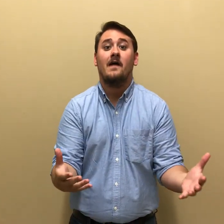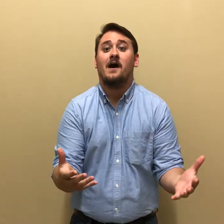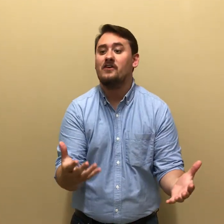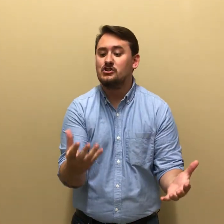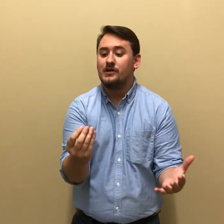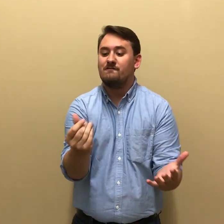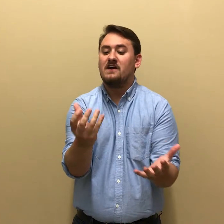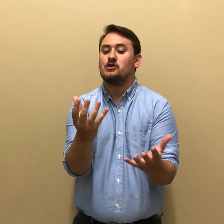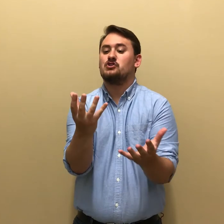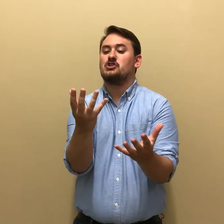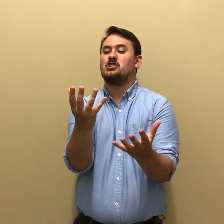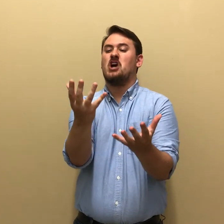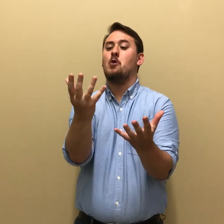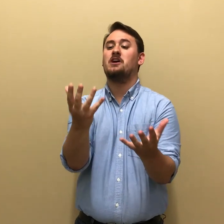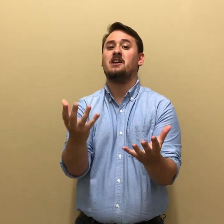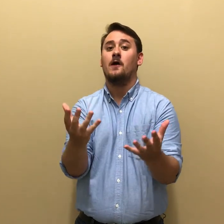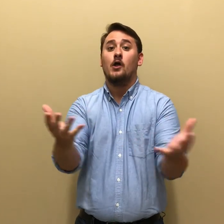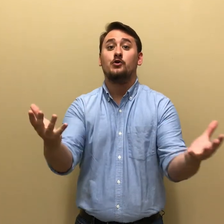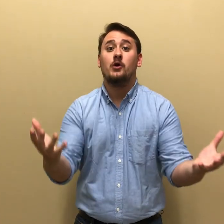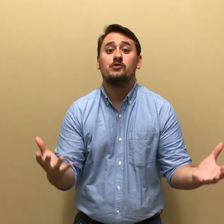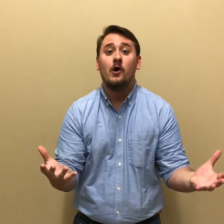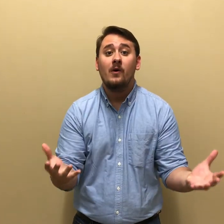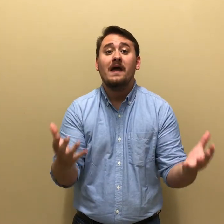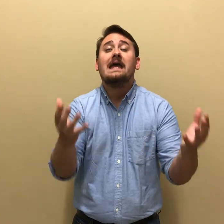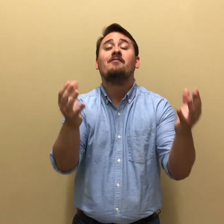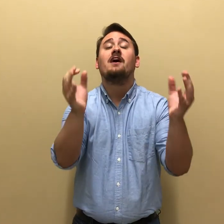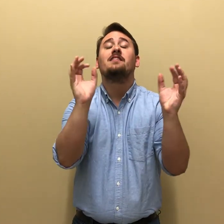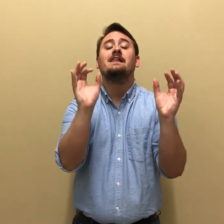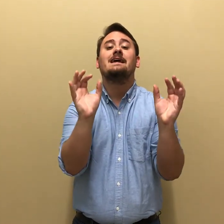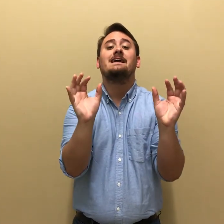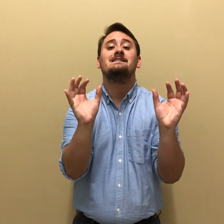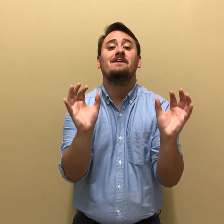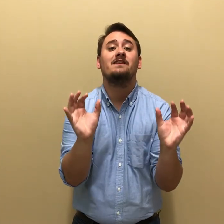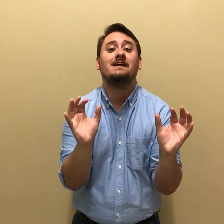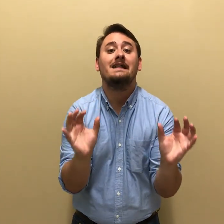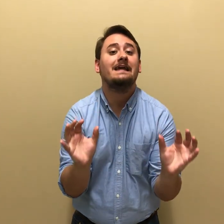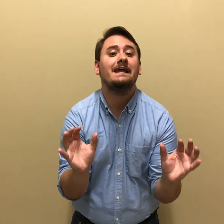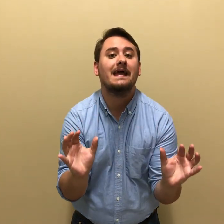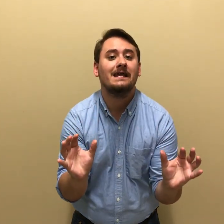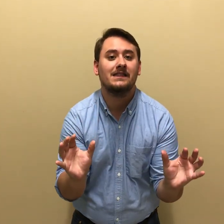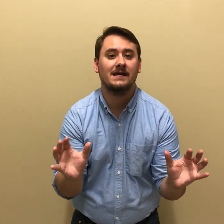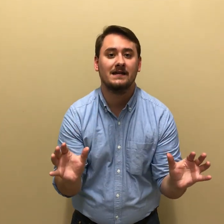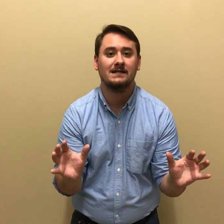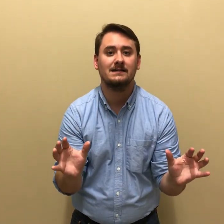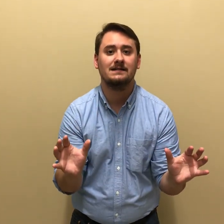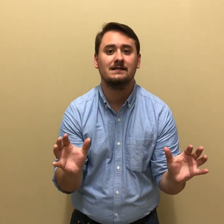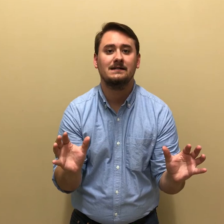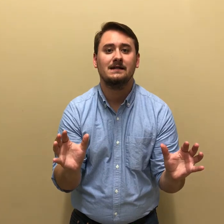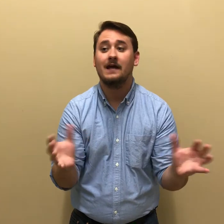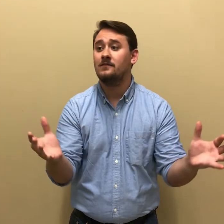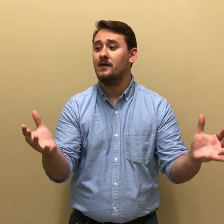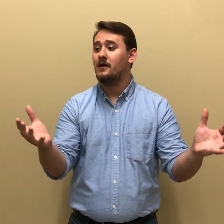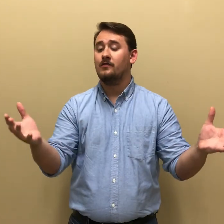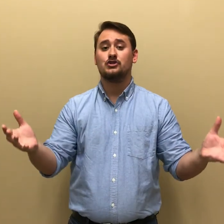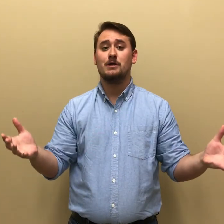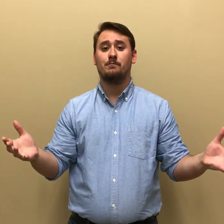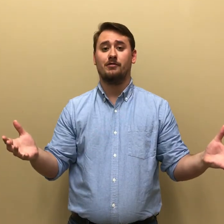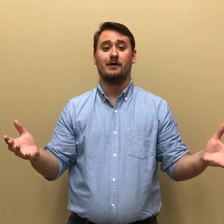eventually your fingers are just coated and you don't know if the licking is even cleaning anything. And the chip the